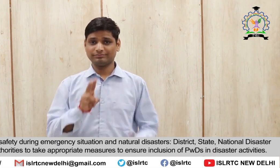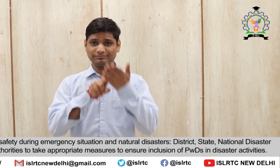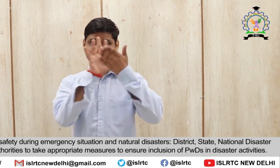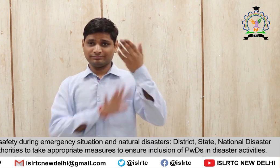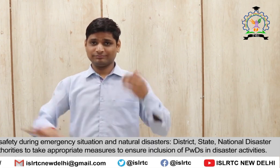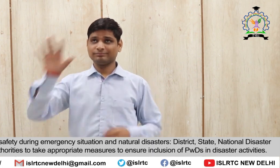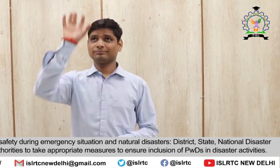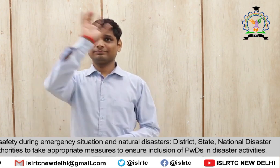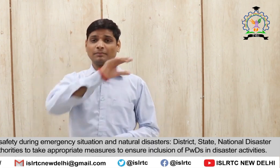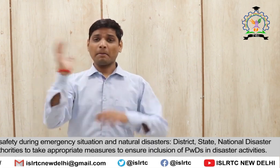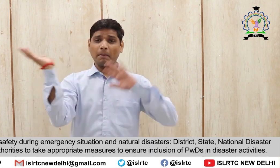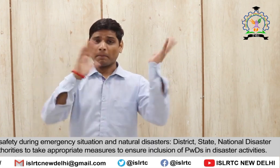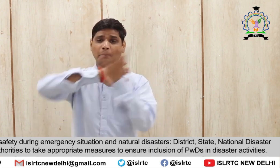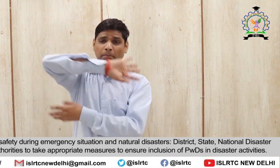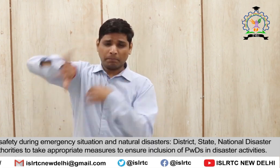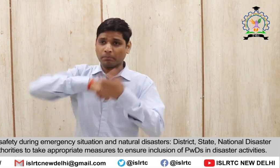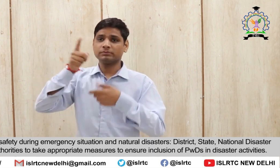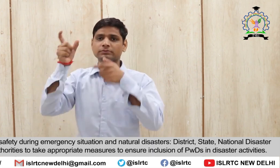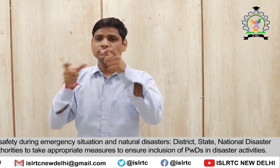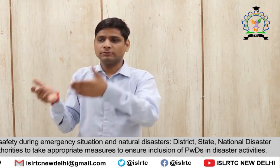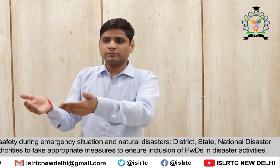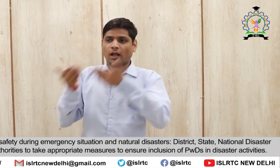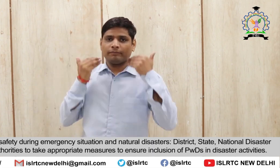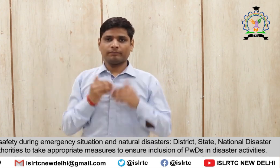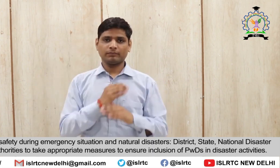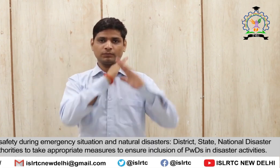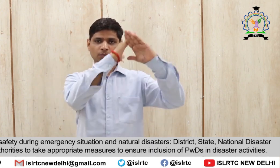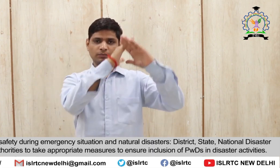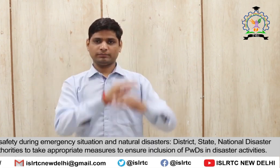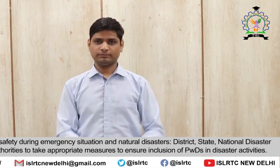5. Protection and safety during emergency situation and natural disasters